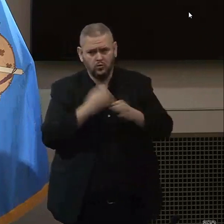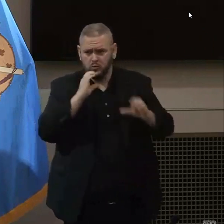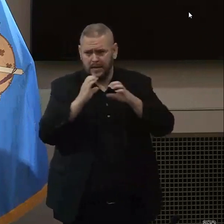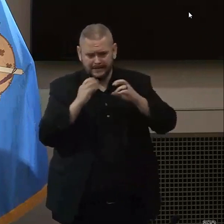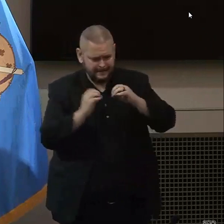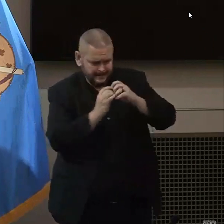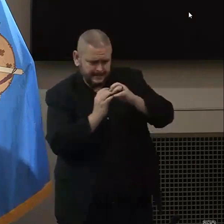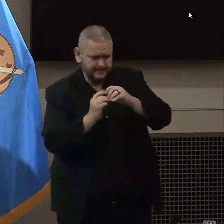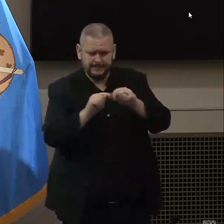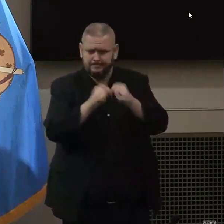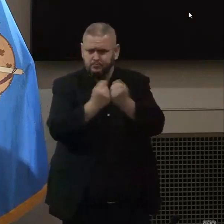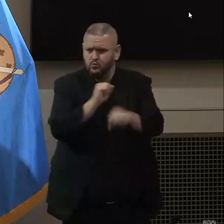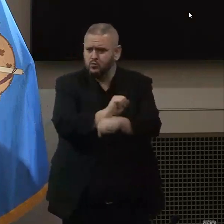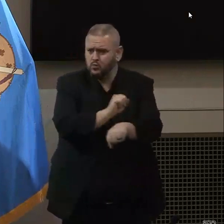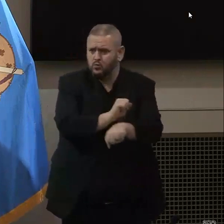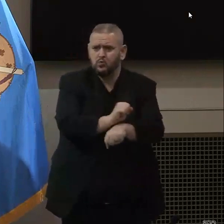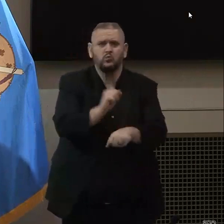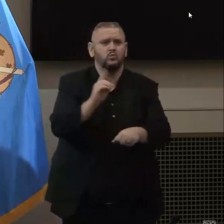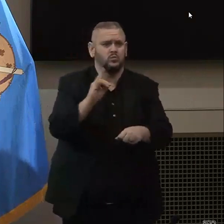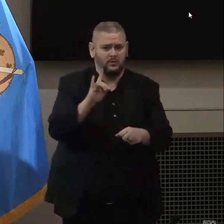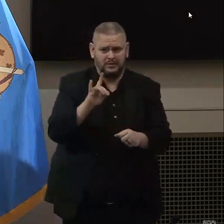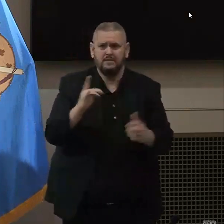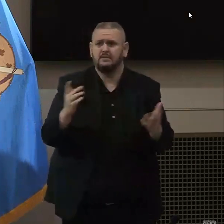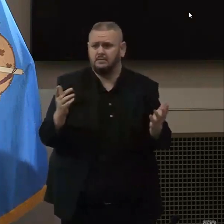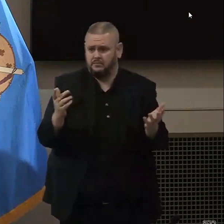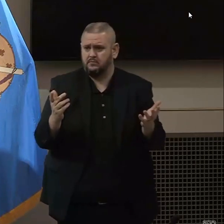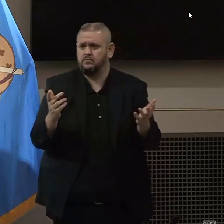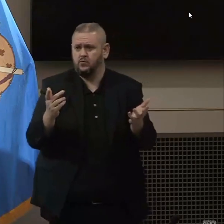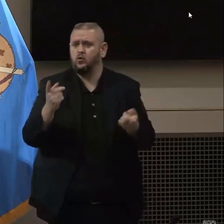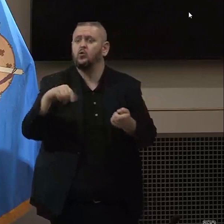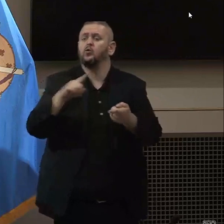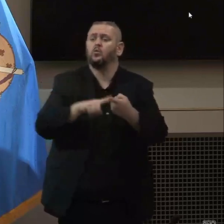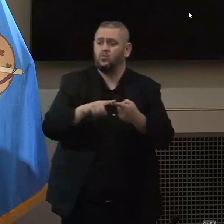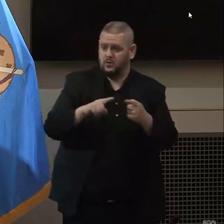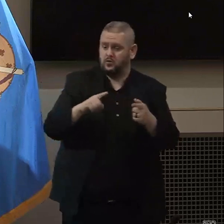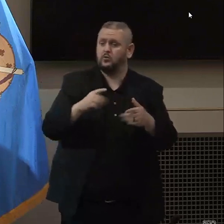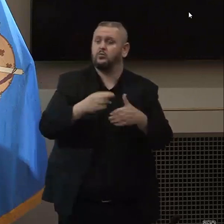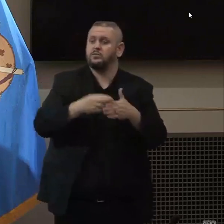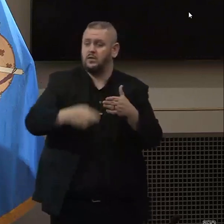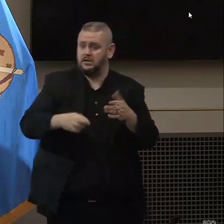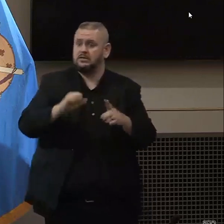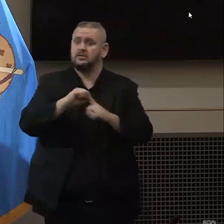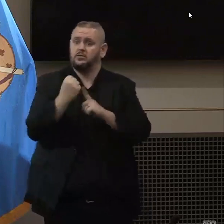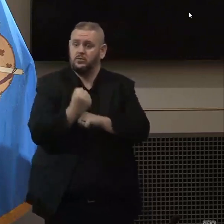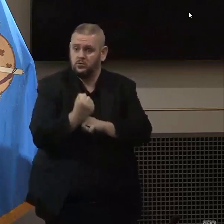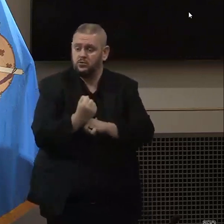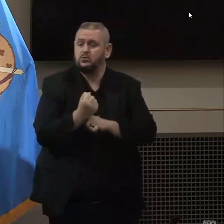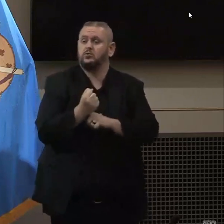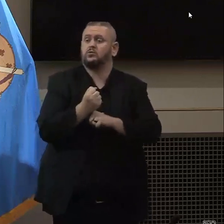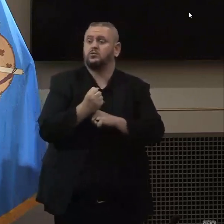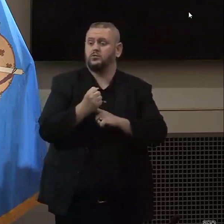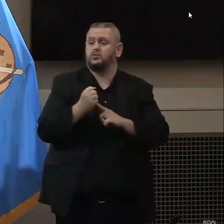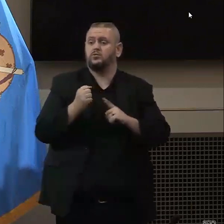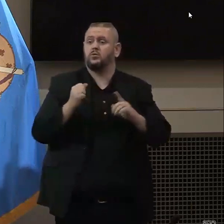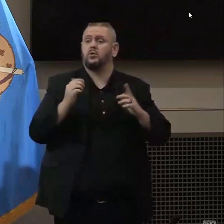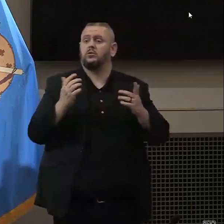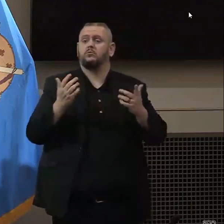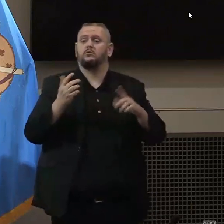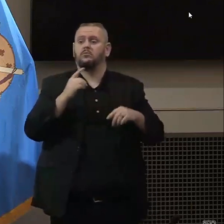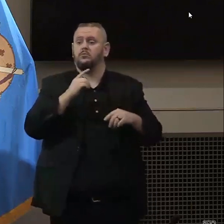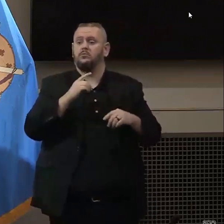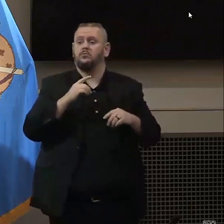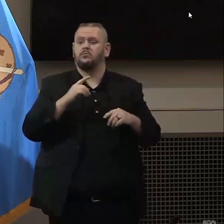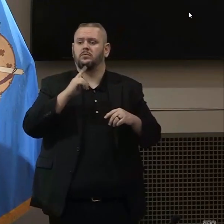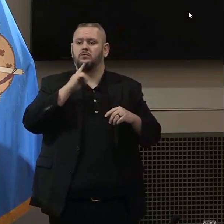anytime you're in a, in a response or situation like that, you know, when you have differing chains of command, you know,